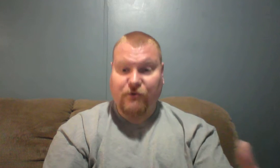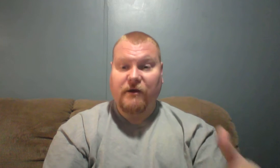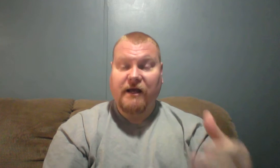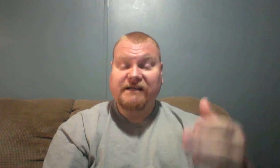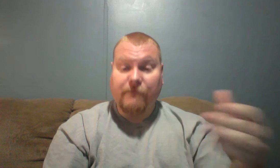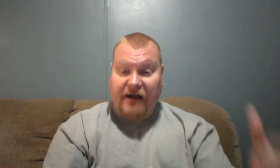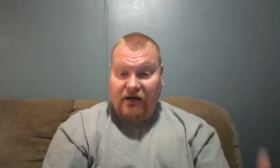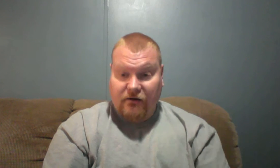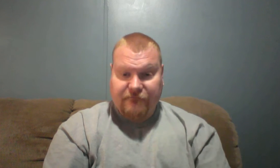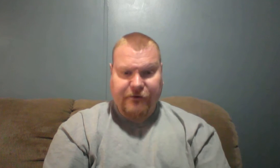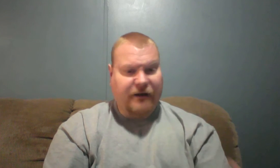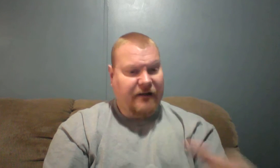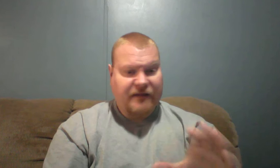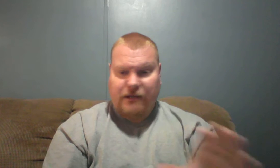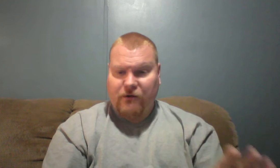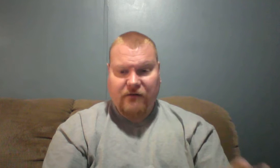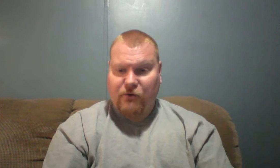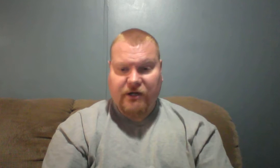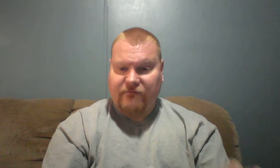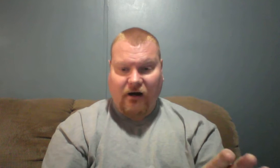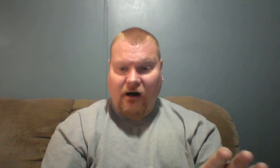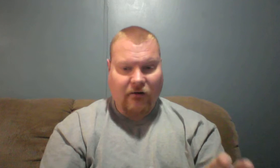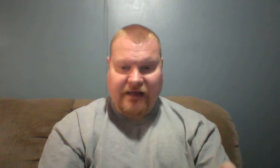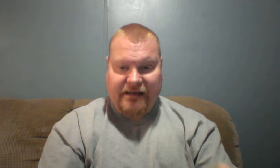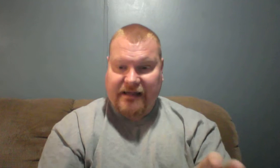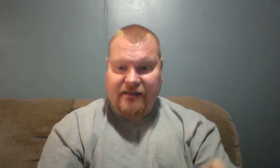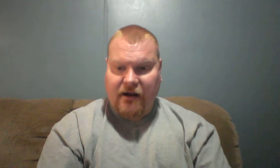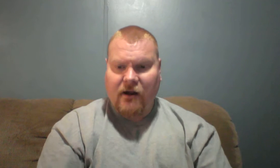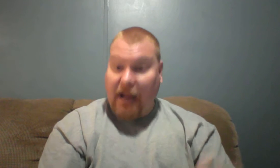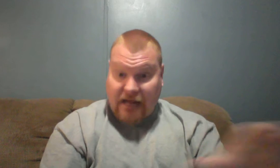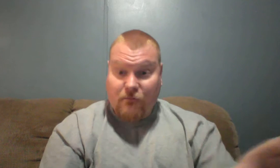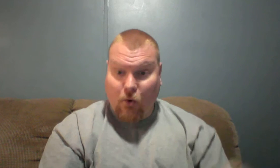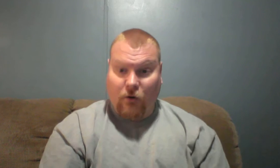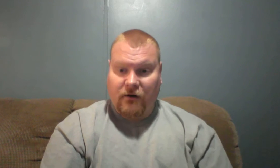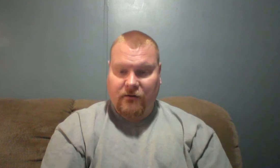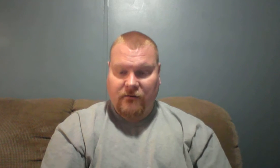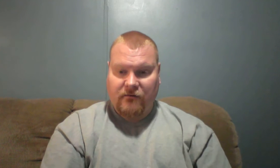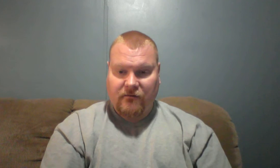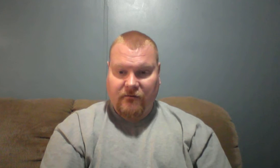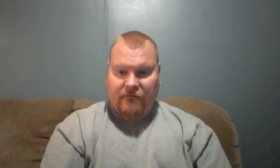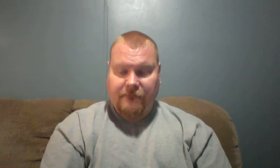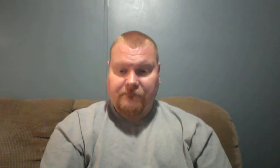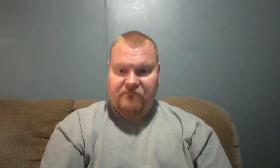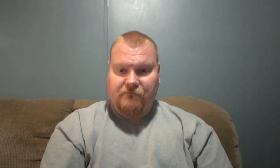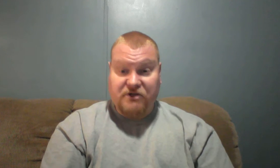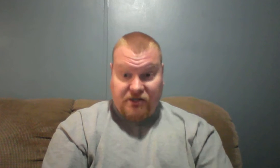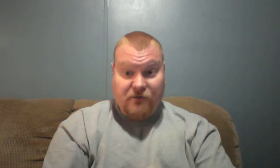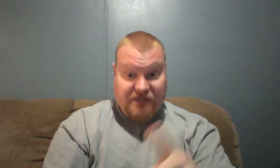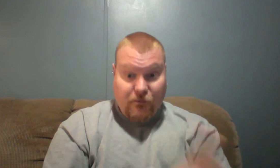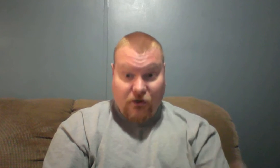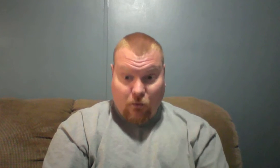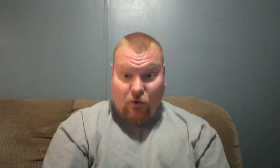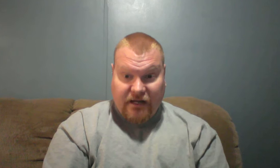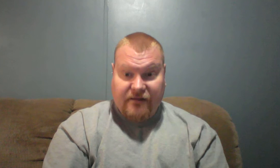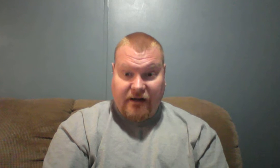to bear good fruit, that he wouldn't have put all that in there and more. But you notice he put a warning in there.